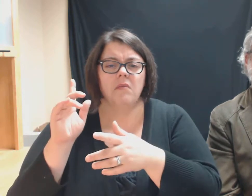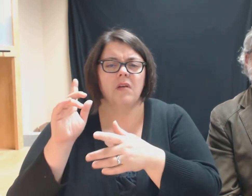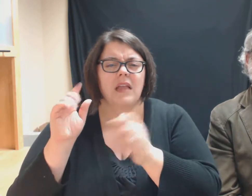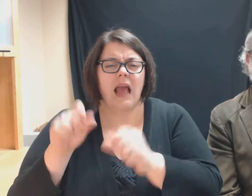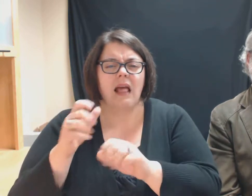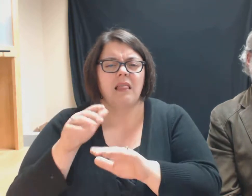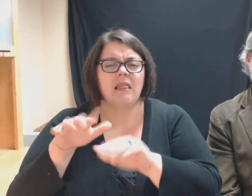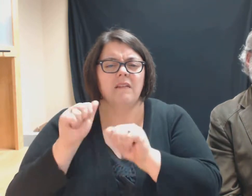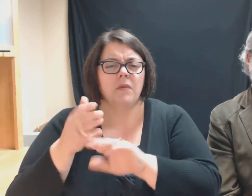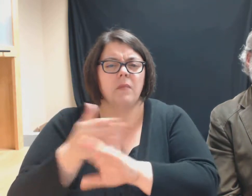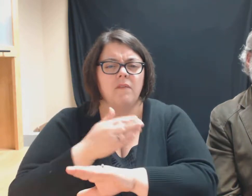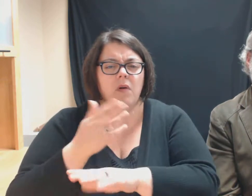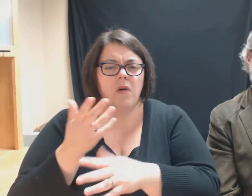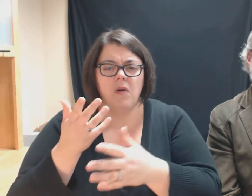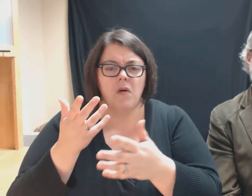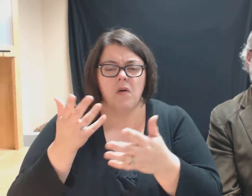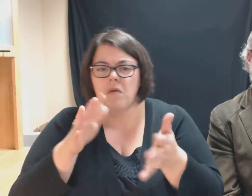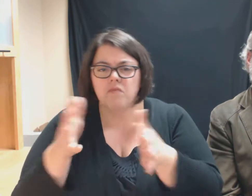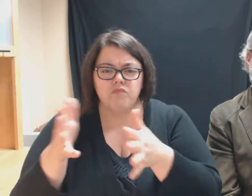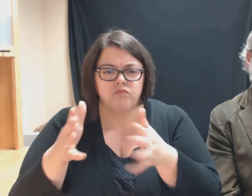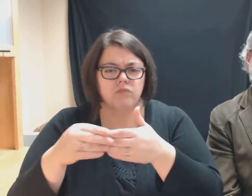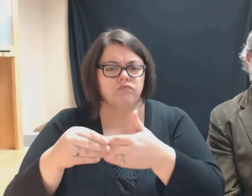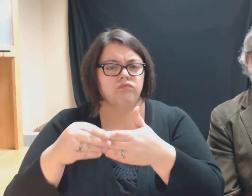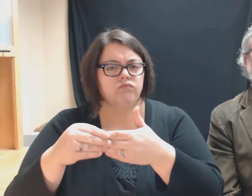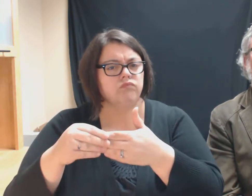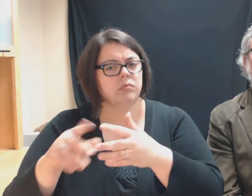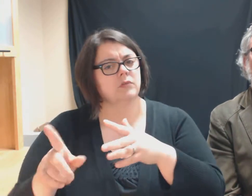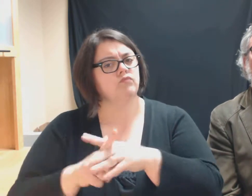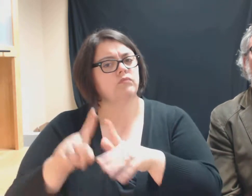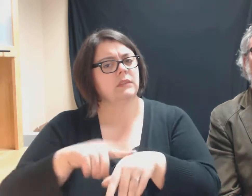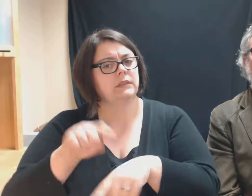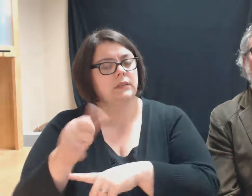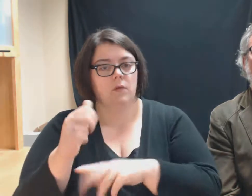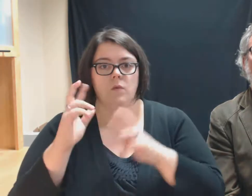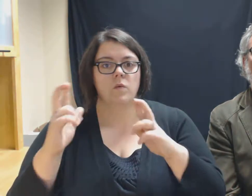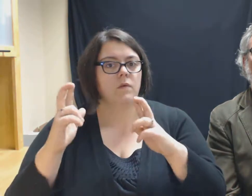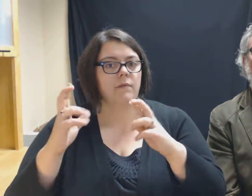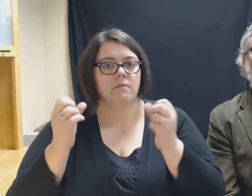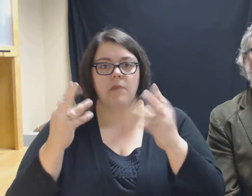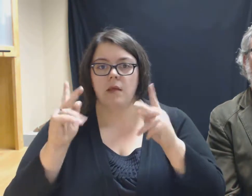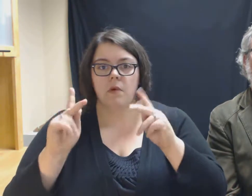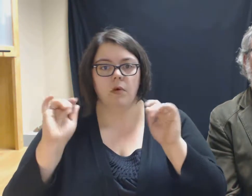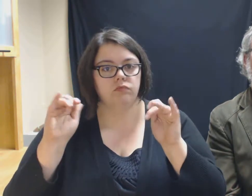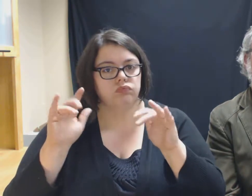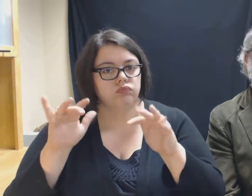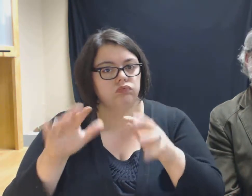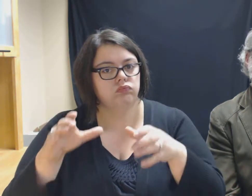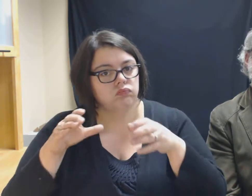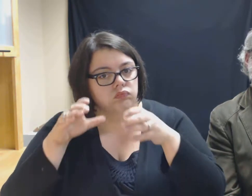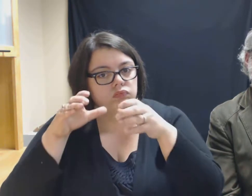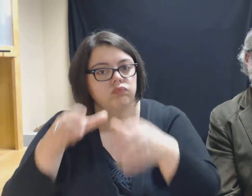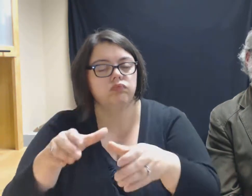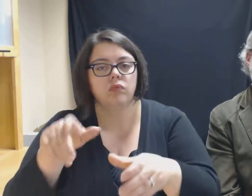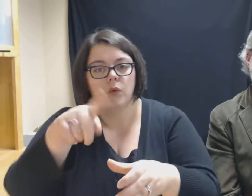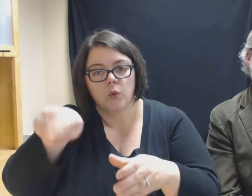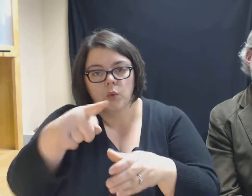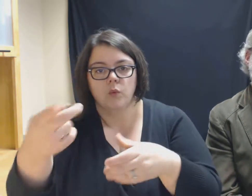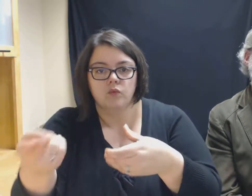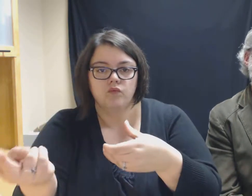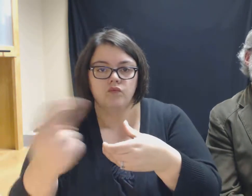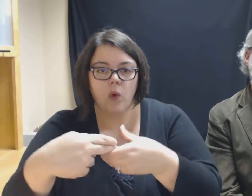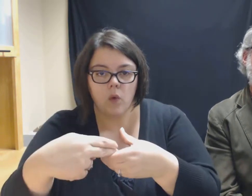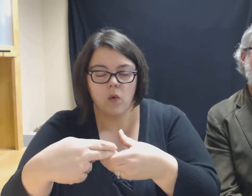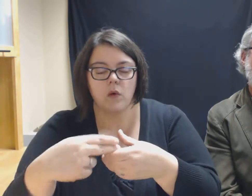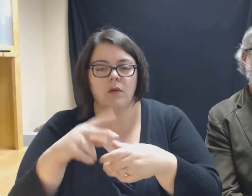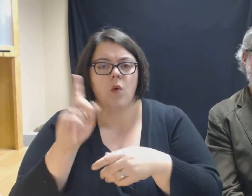And so we're hoping to have a good turnout tomorrow and we're hoping that everyone will wear their gold